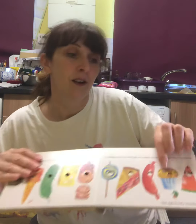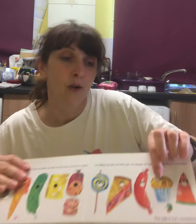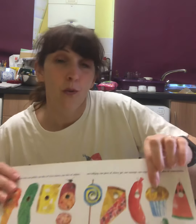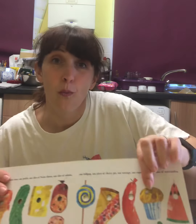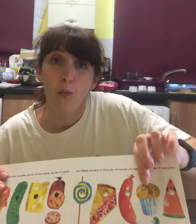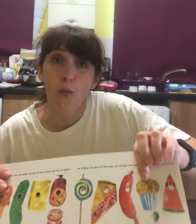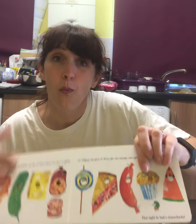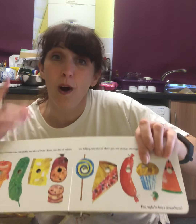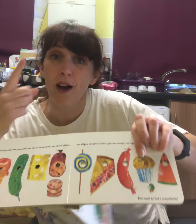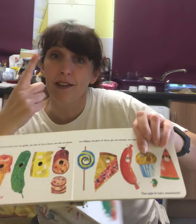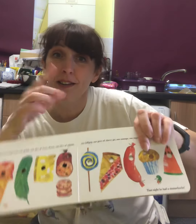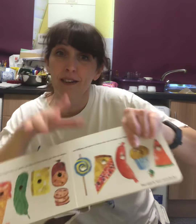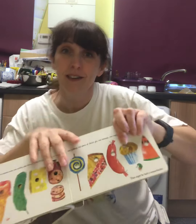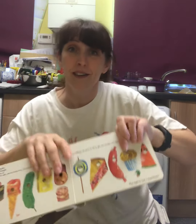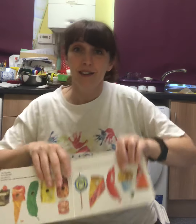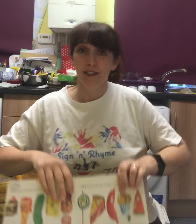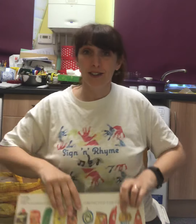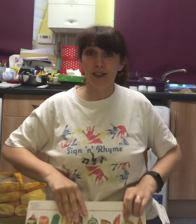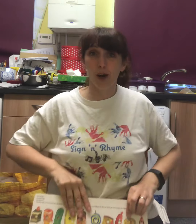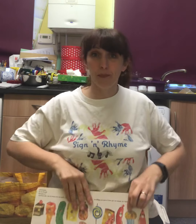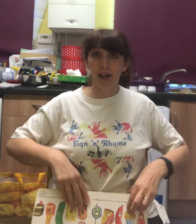One cupcake.